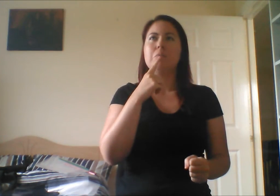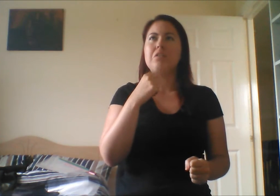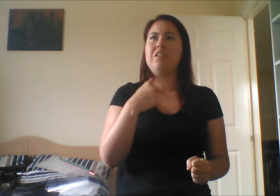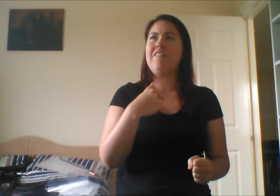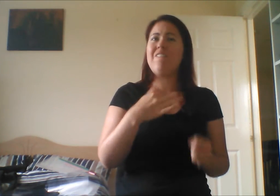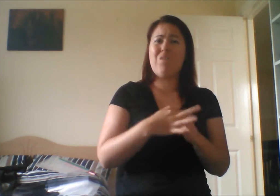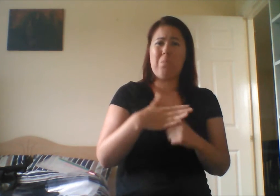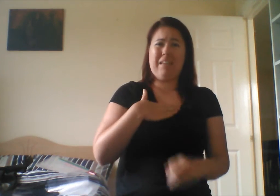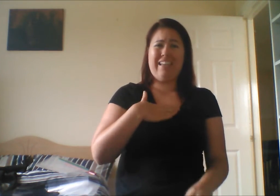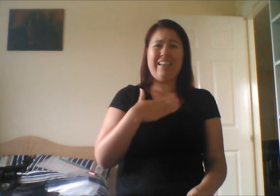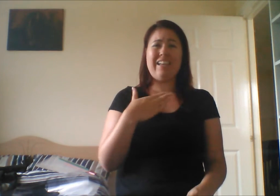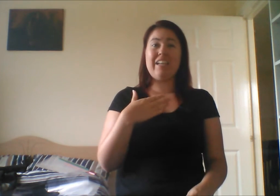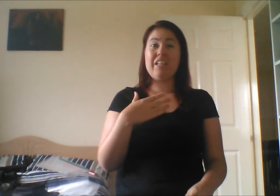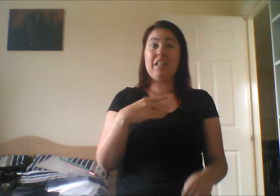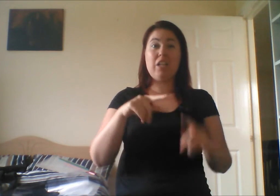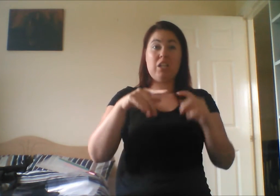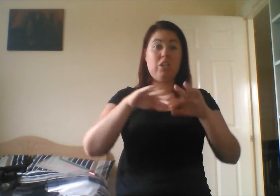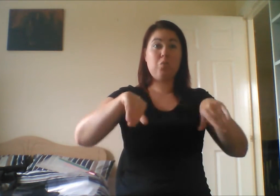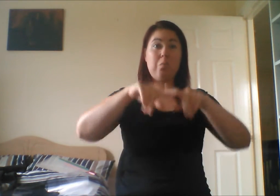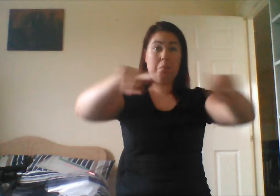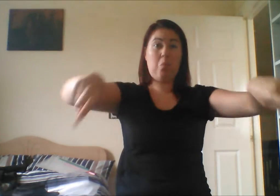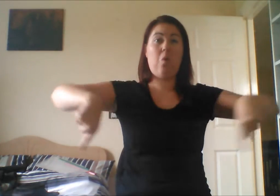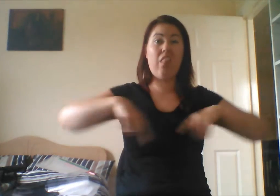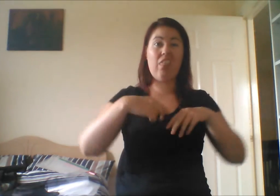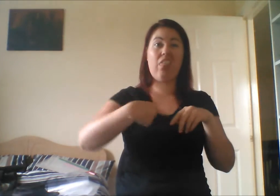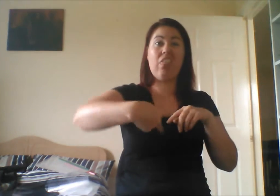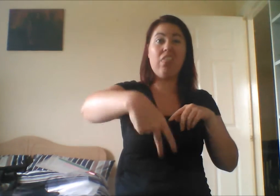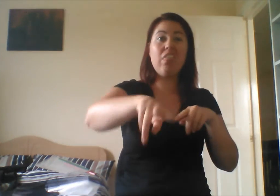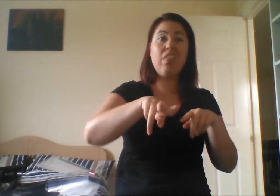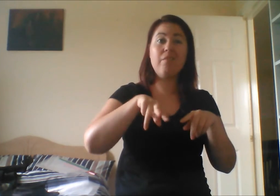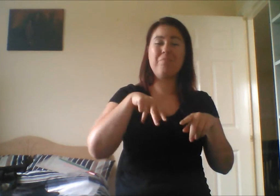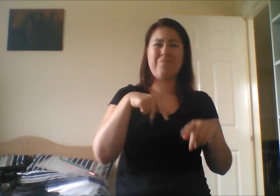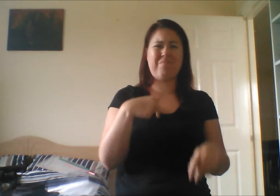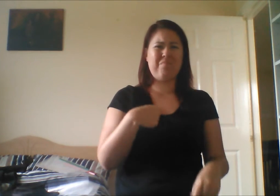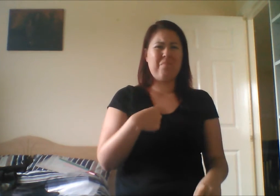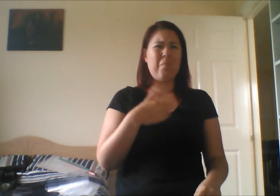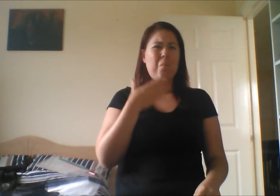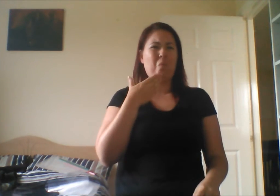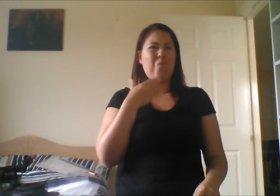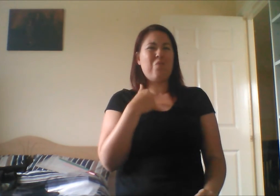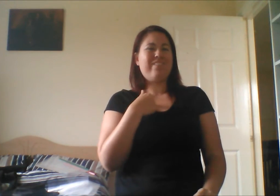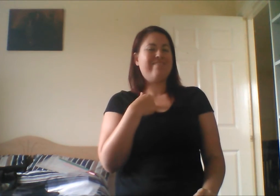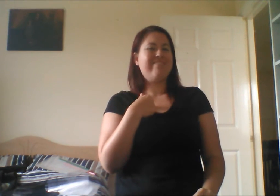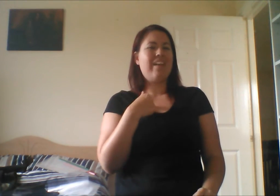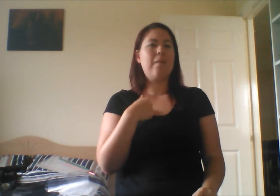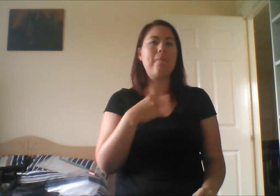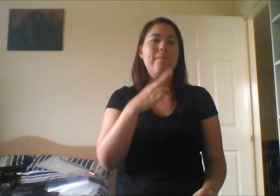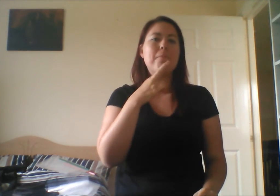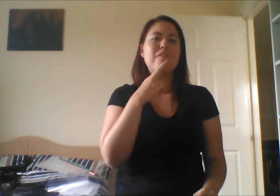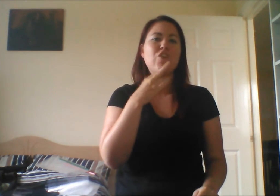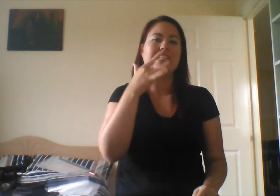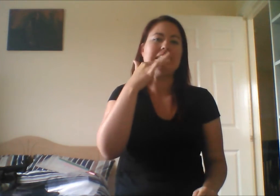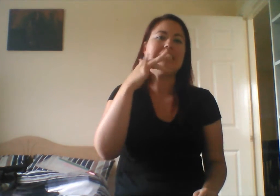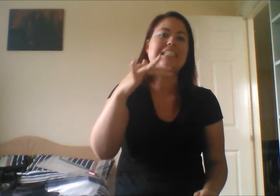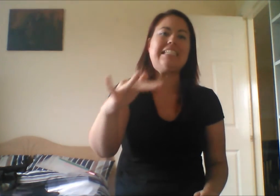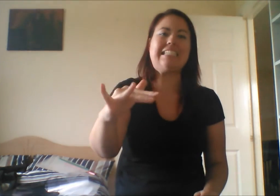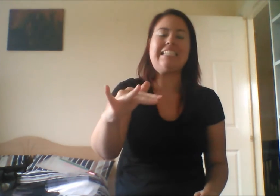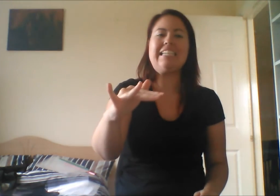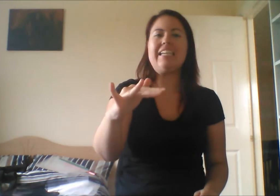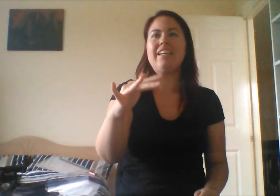Like, I would find swimming in a pool would be very boring, but I actually prefer swimming in the sea. That was where I, we were